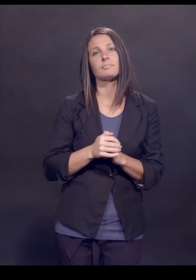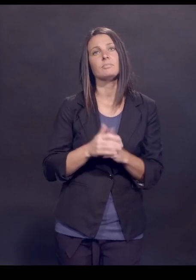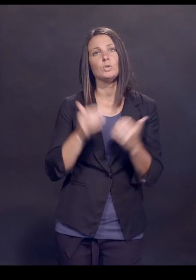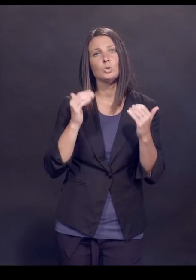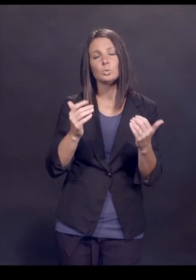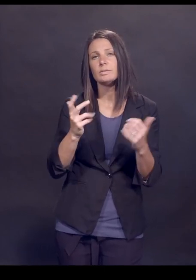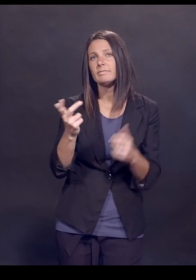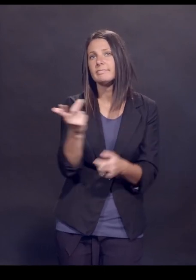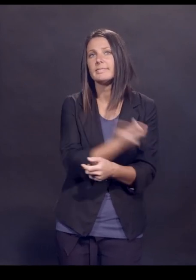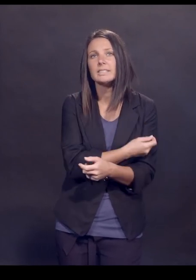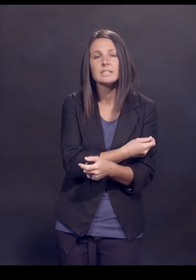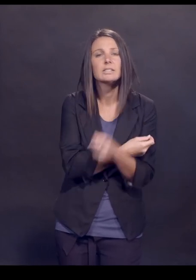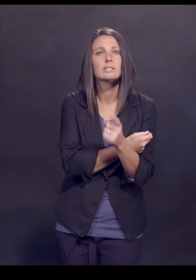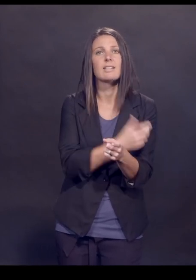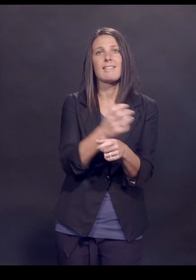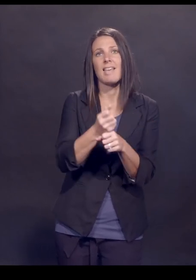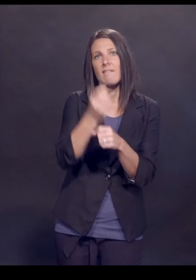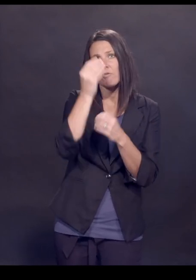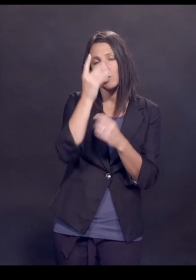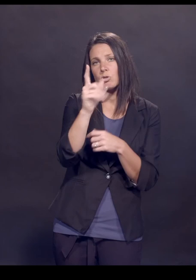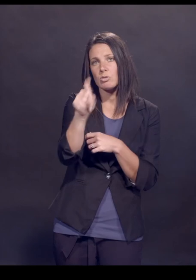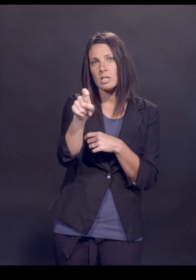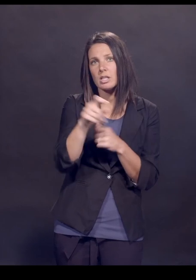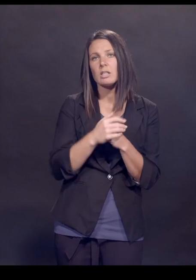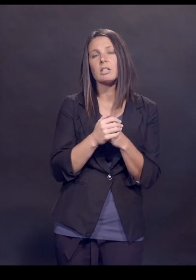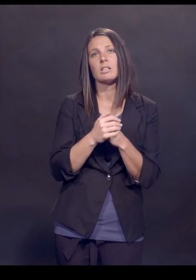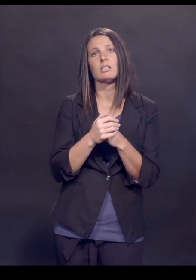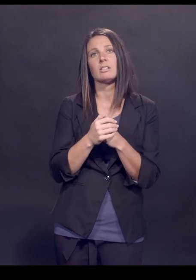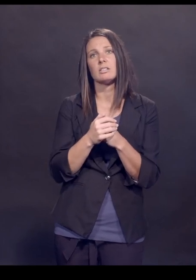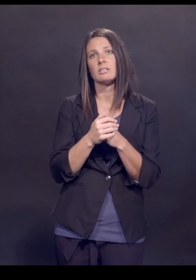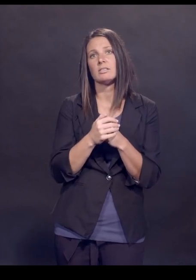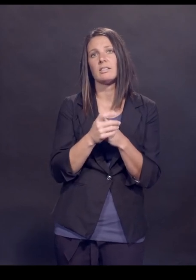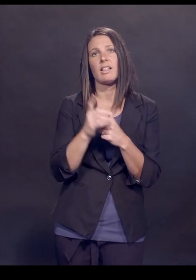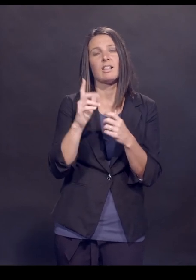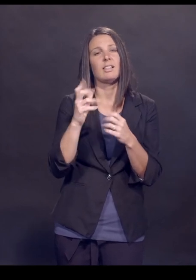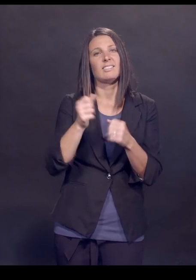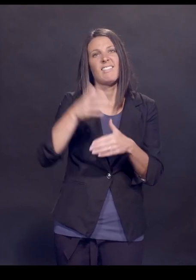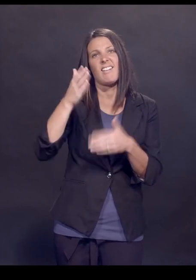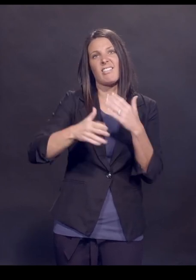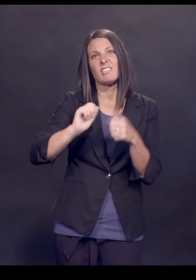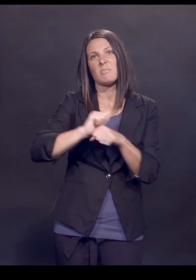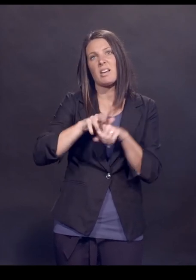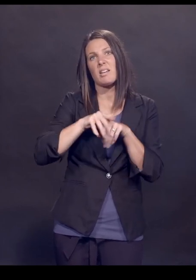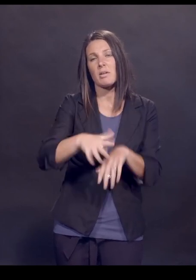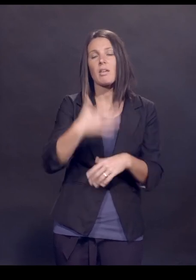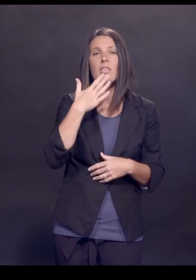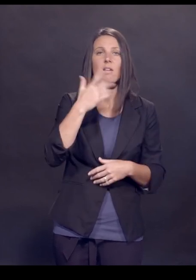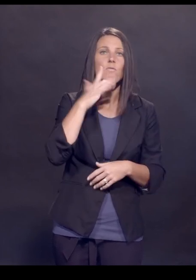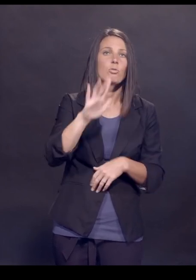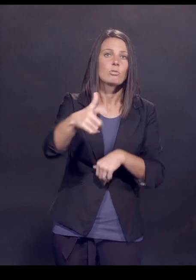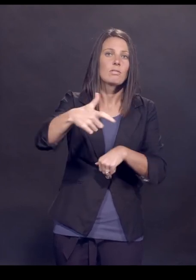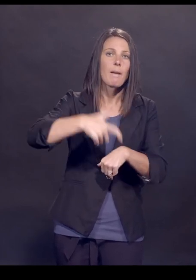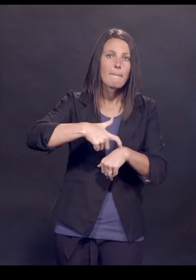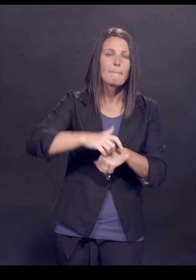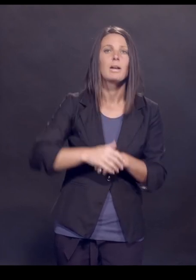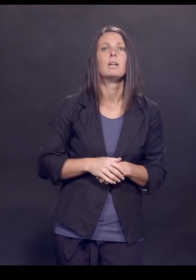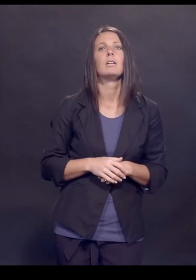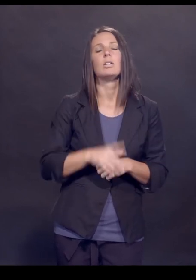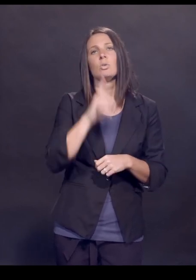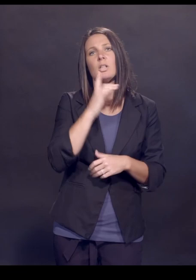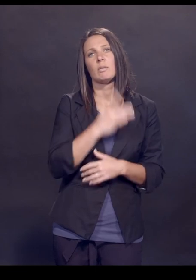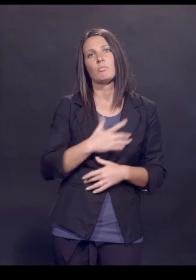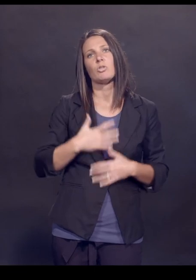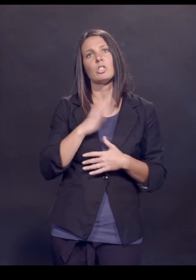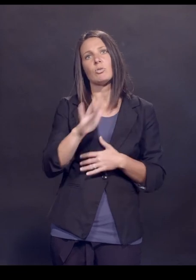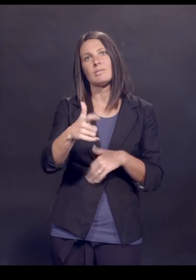vaccinated, get the information that you need, and let's get out of this pandemic. Thank you so much for your time, Dr. Offit. We really